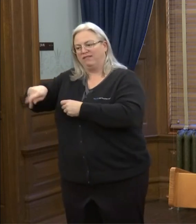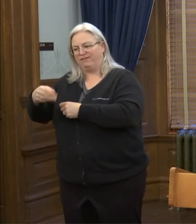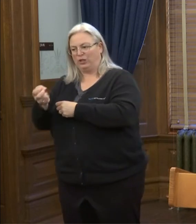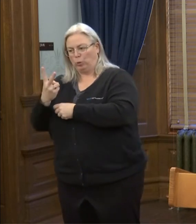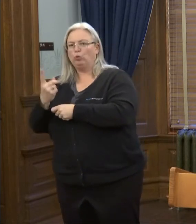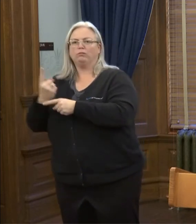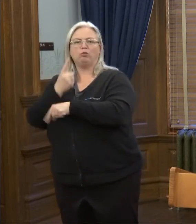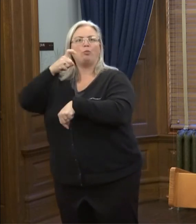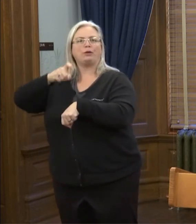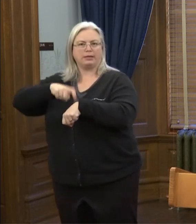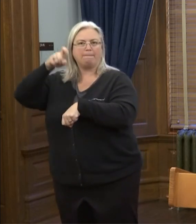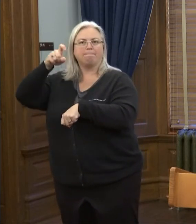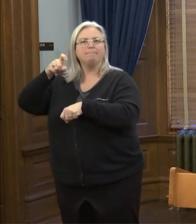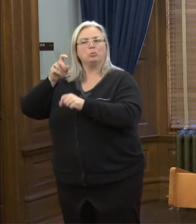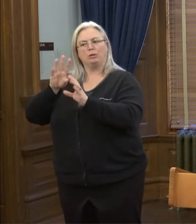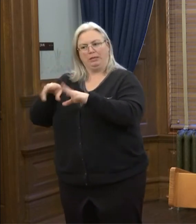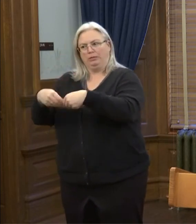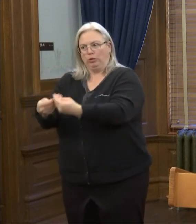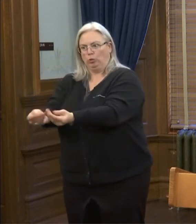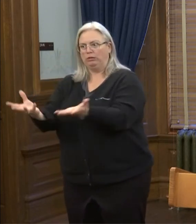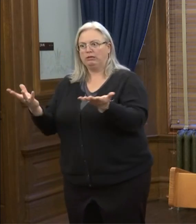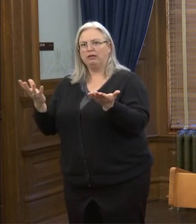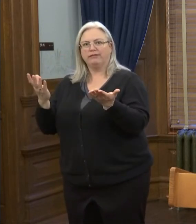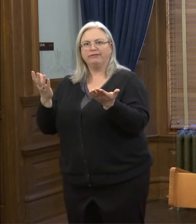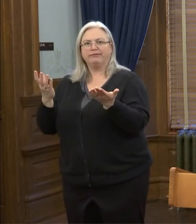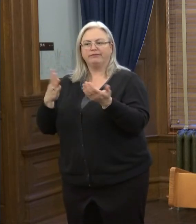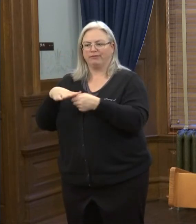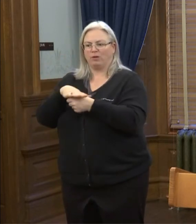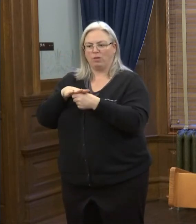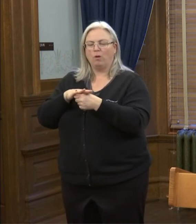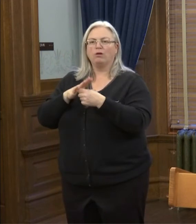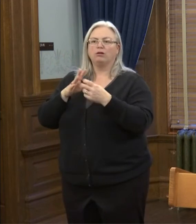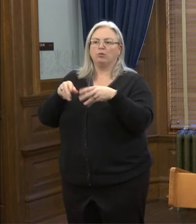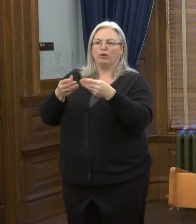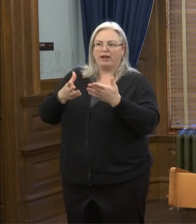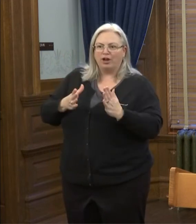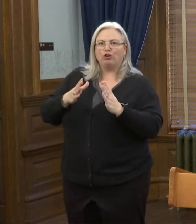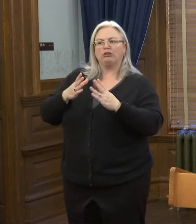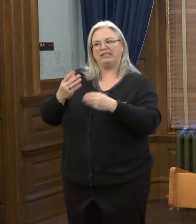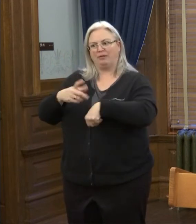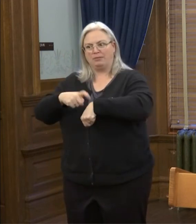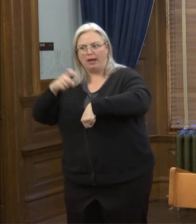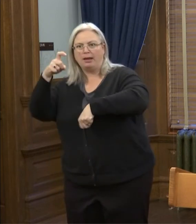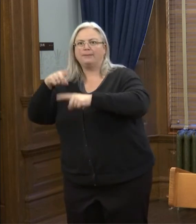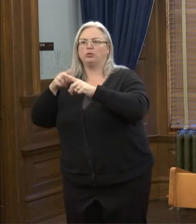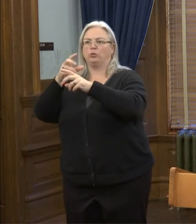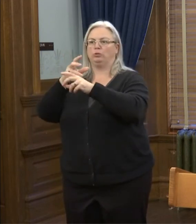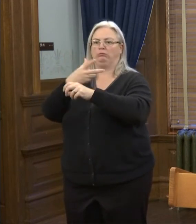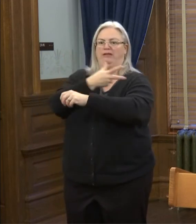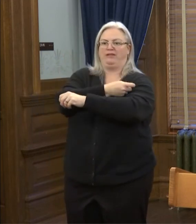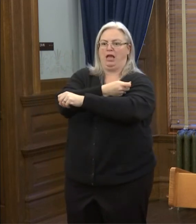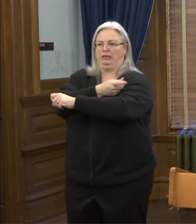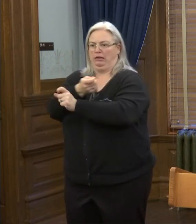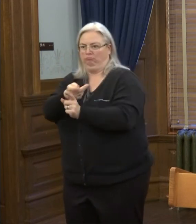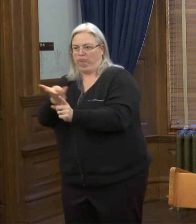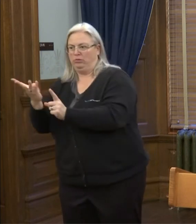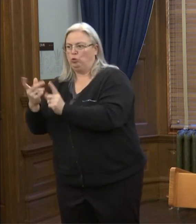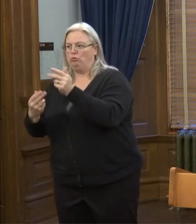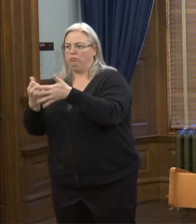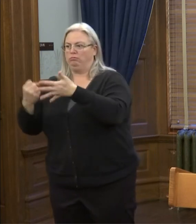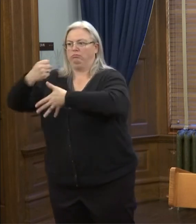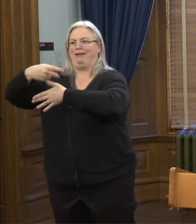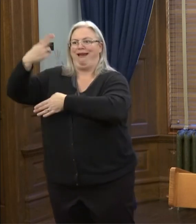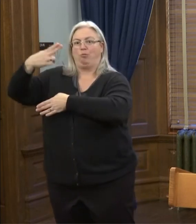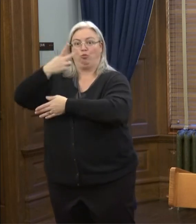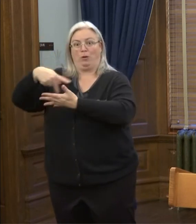time, you know, where we have been able to give, uh, the, the local, the providers time to get vaccinated, the folks who were the highest priority.